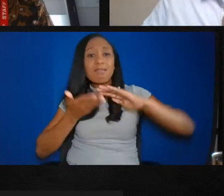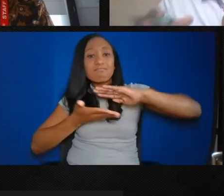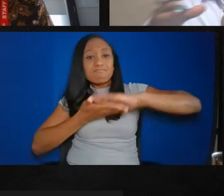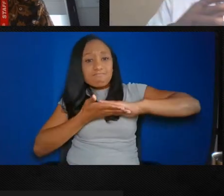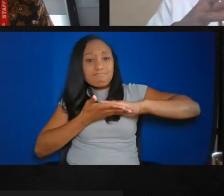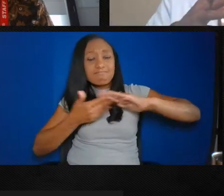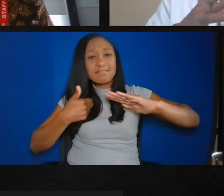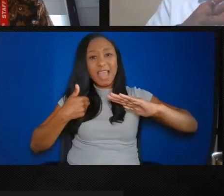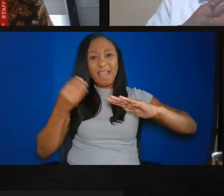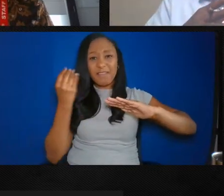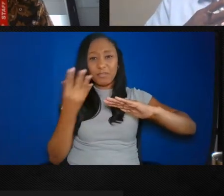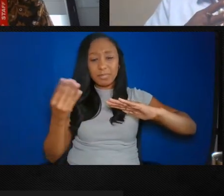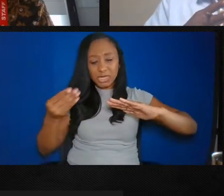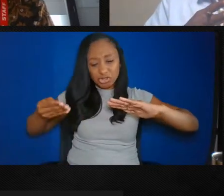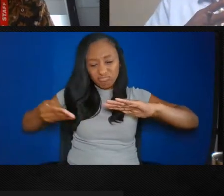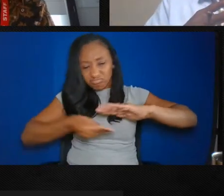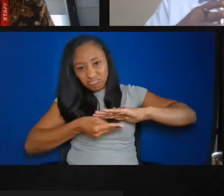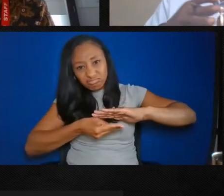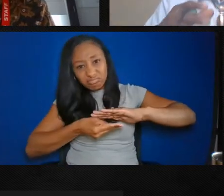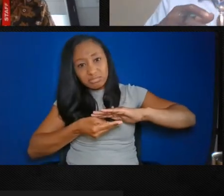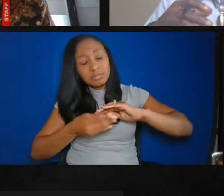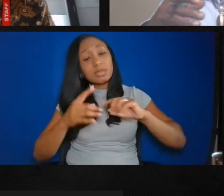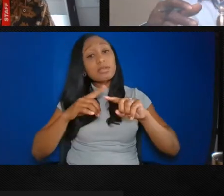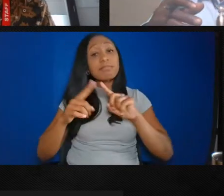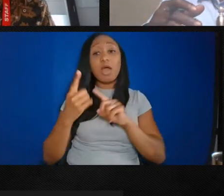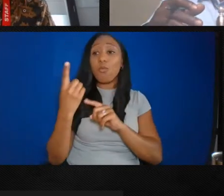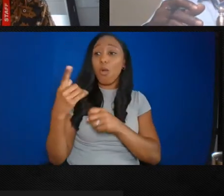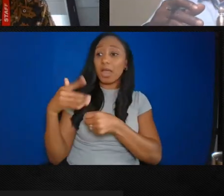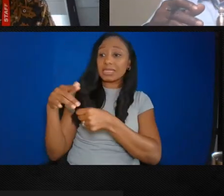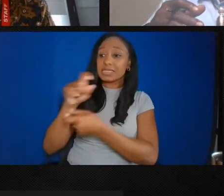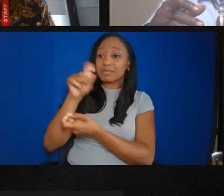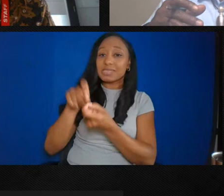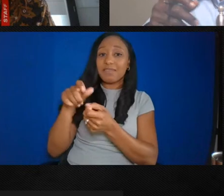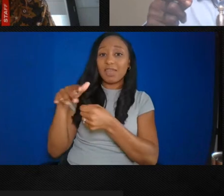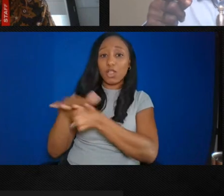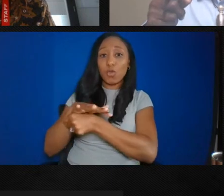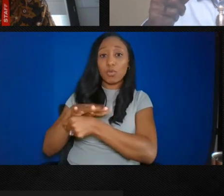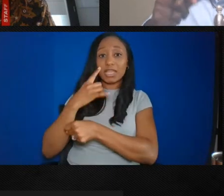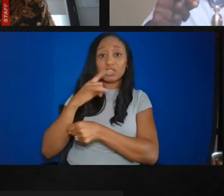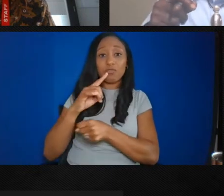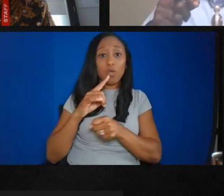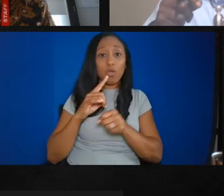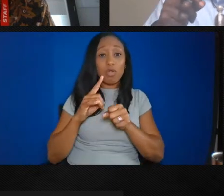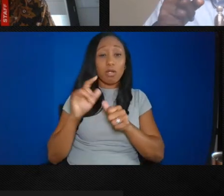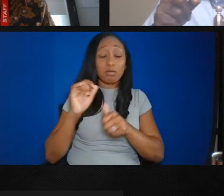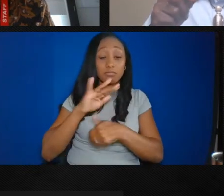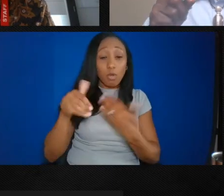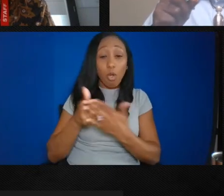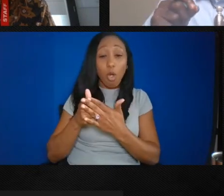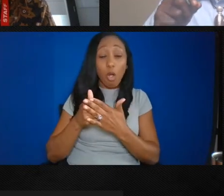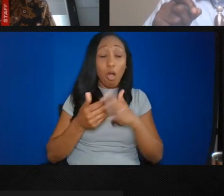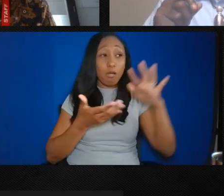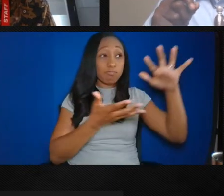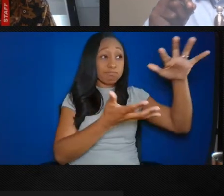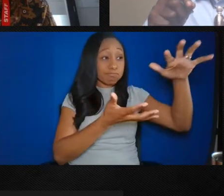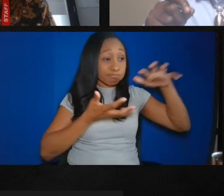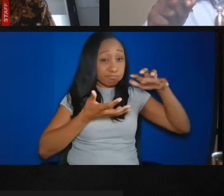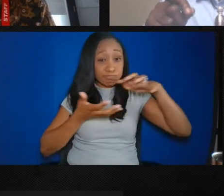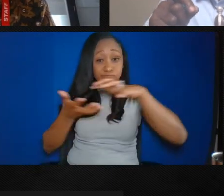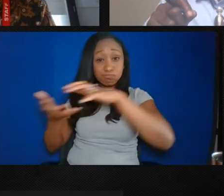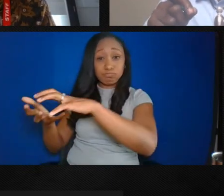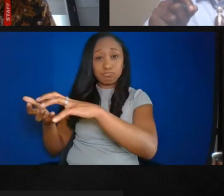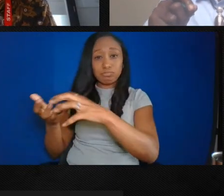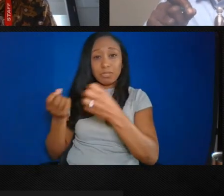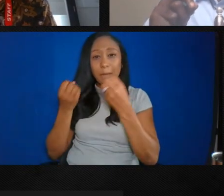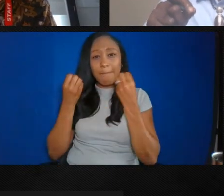amass it in the one central location for processing, a couple of things came out of this vulnerability